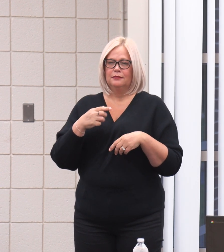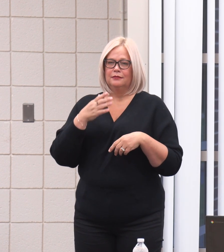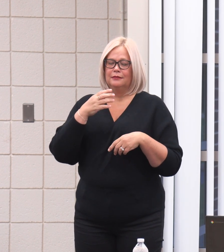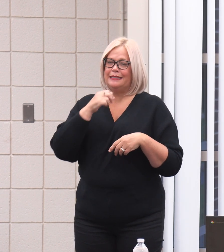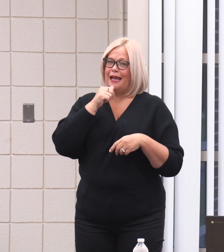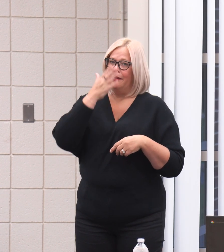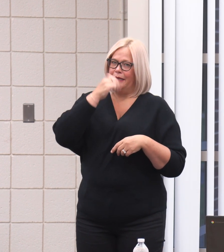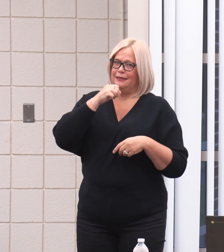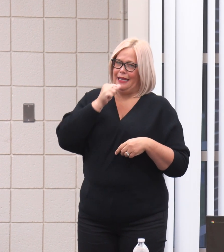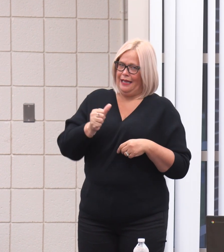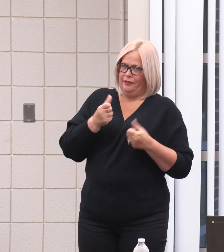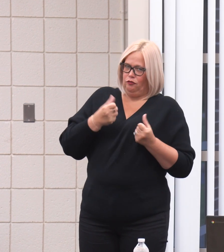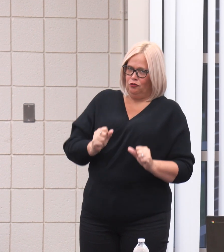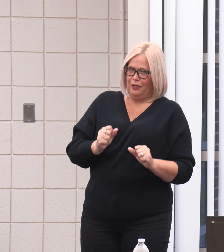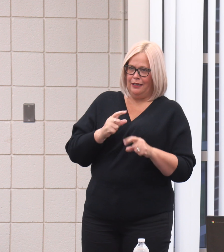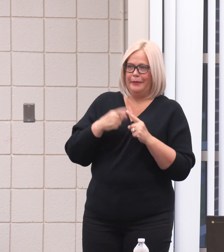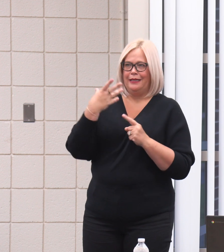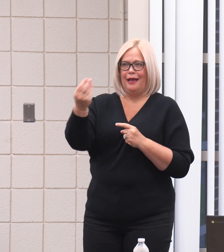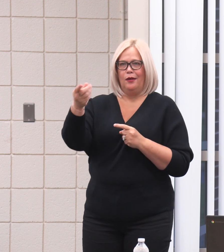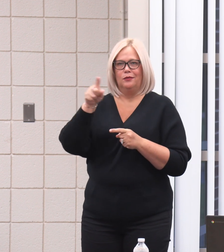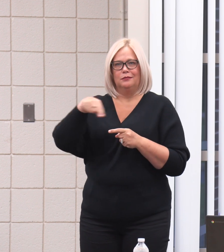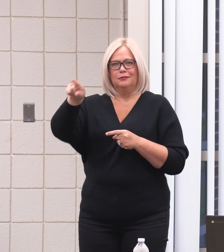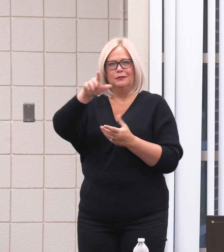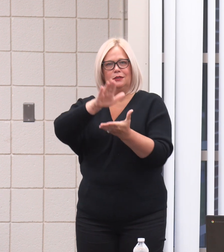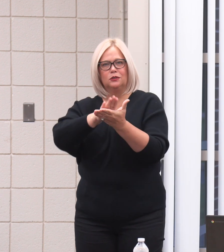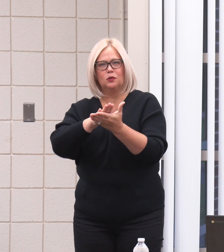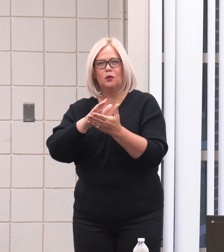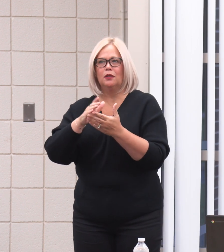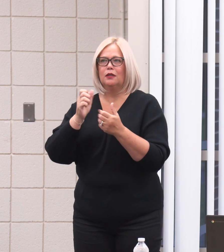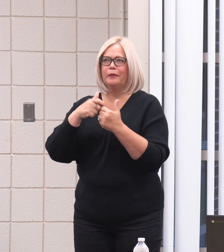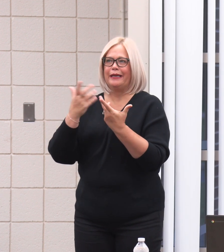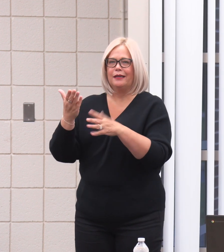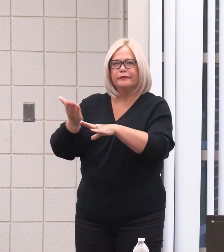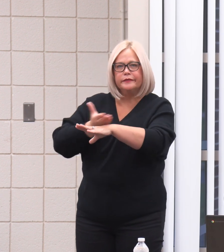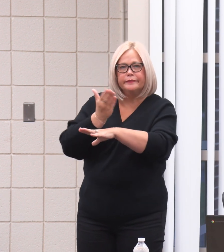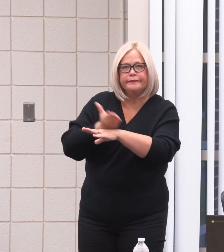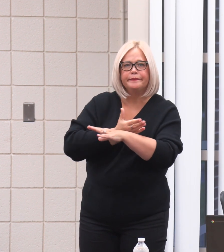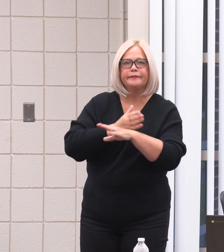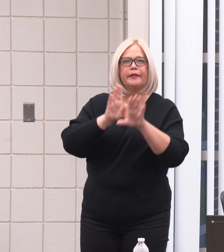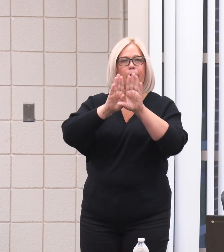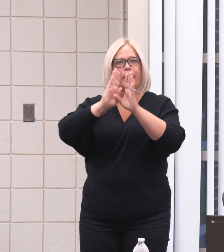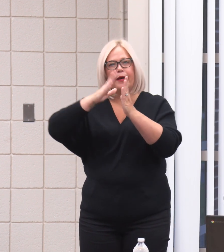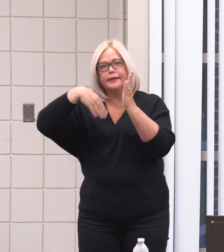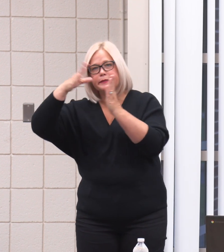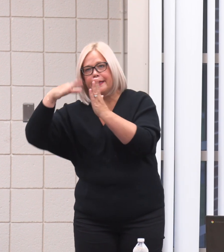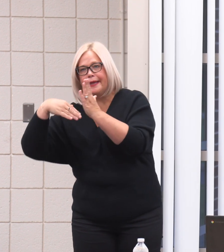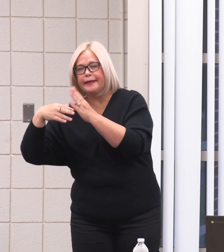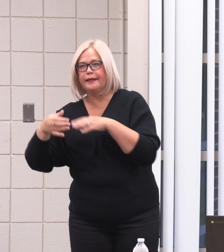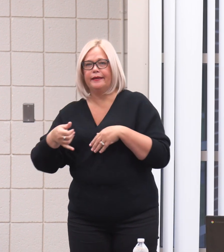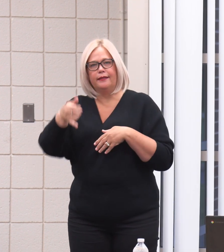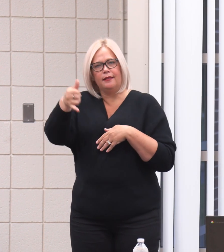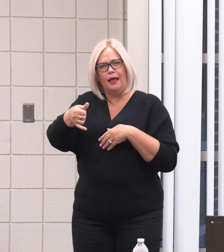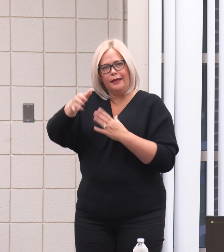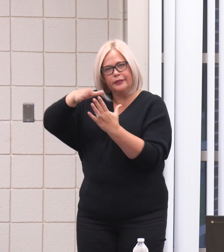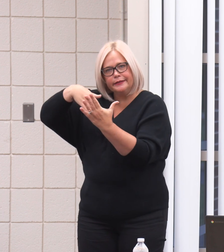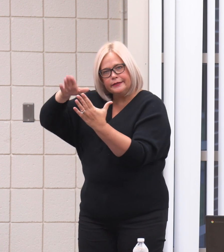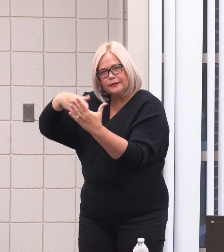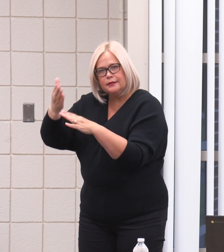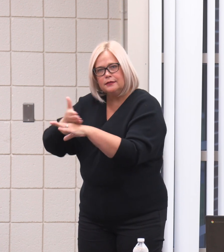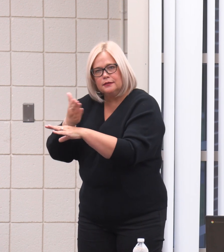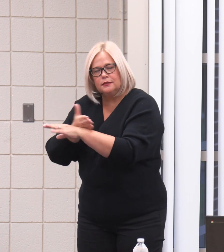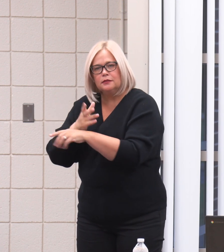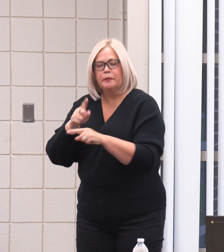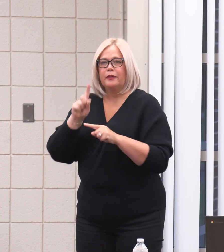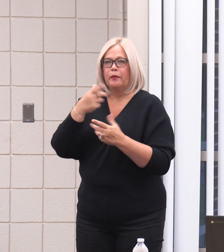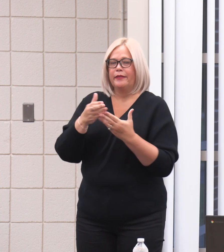know, we've done some nice things. We've, you know, gave a little bit of facelift, painting the walls, redoing the lockers, things like that. And one of the things